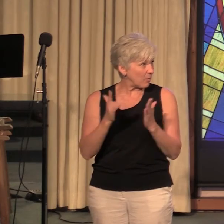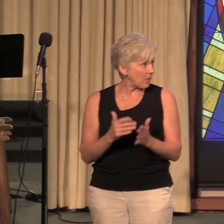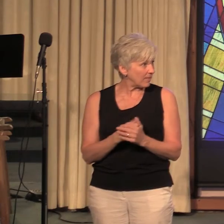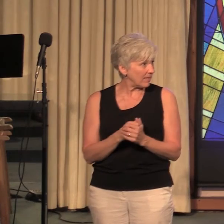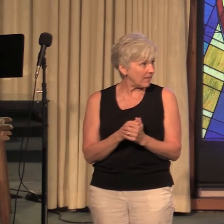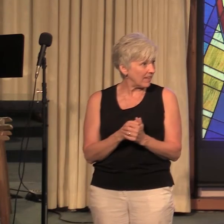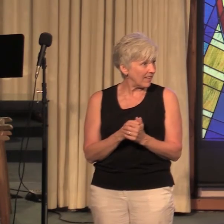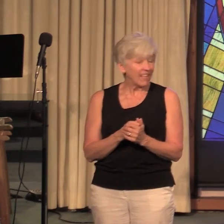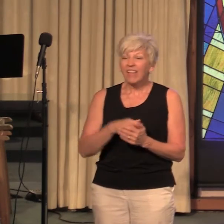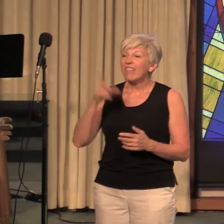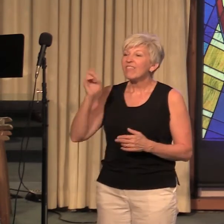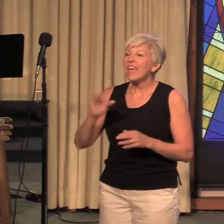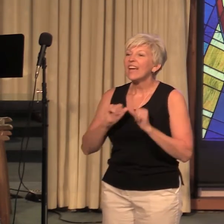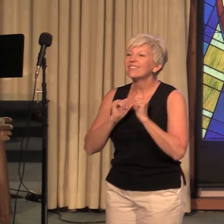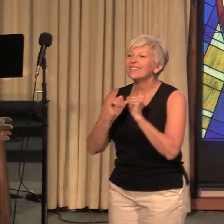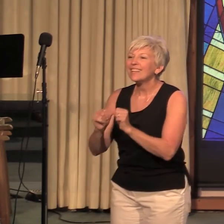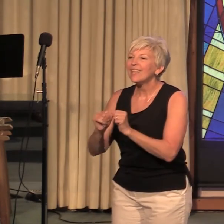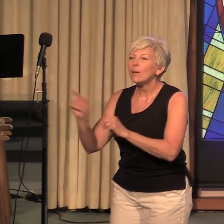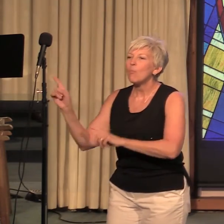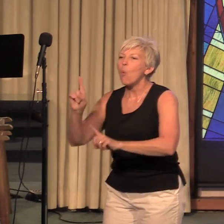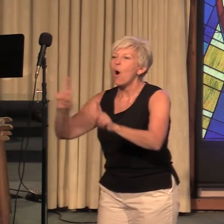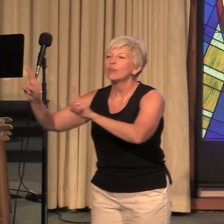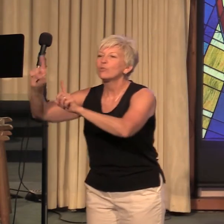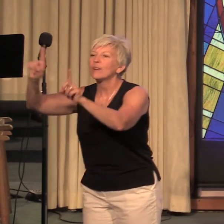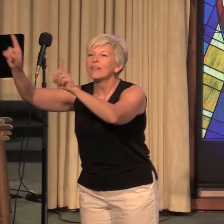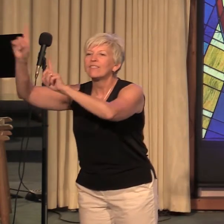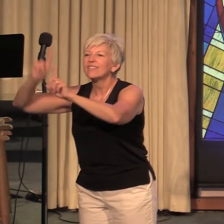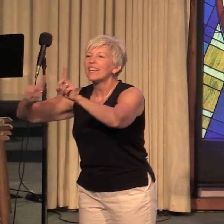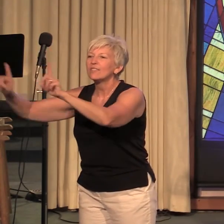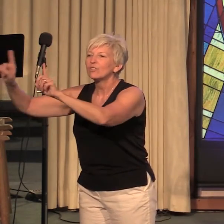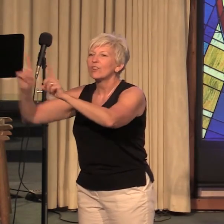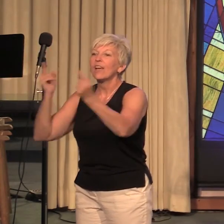they had to keep wandering in the desert till all those people died